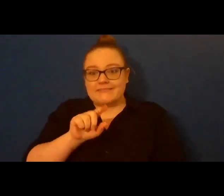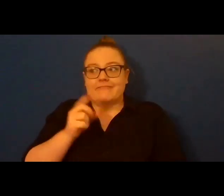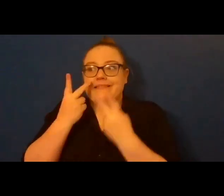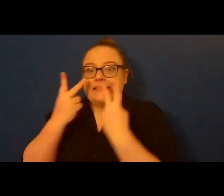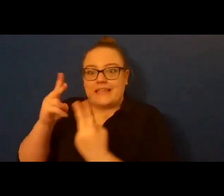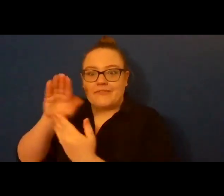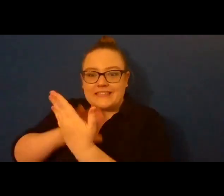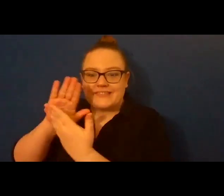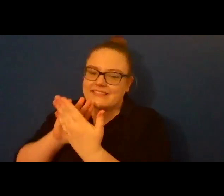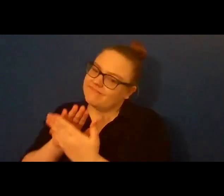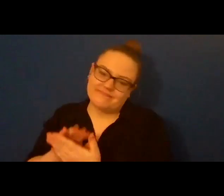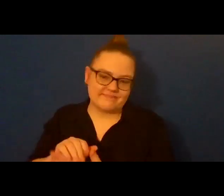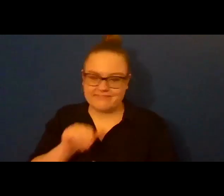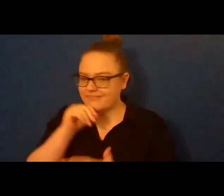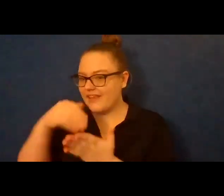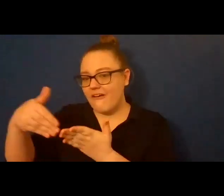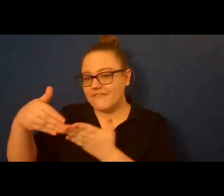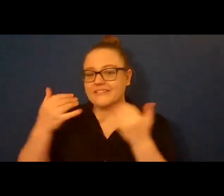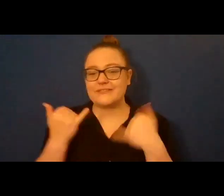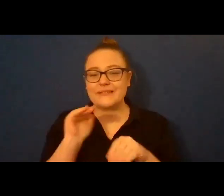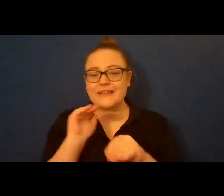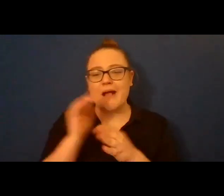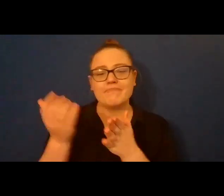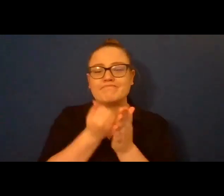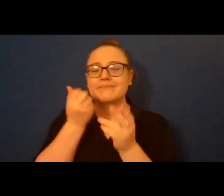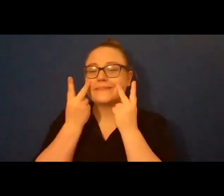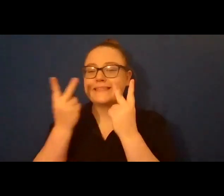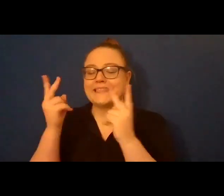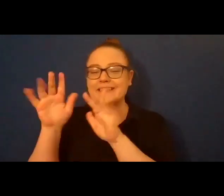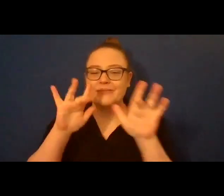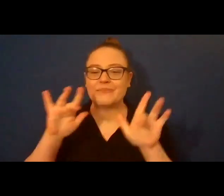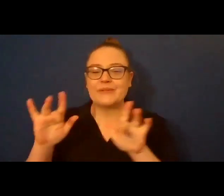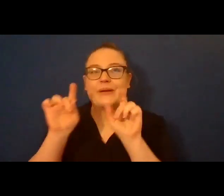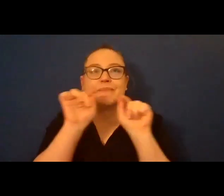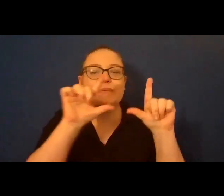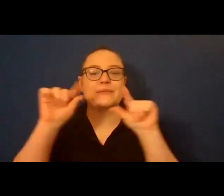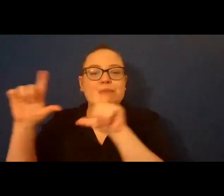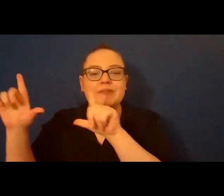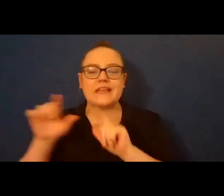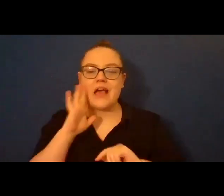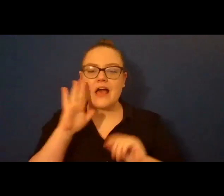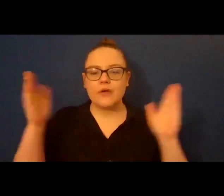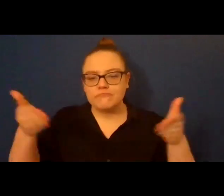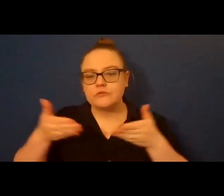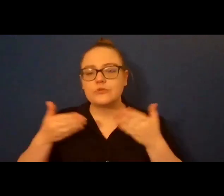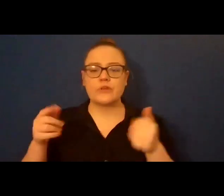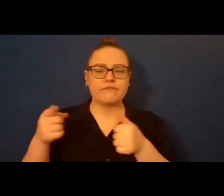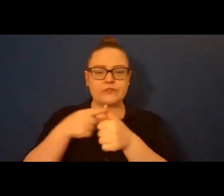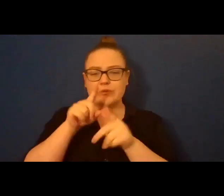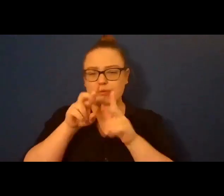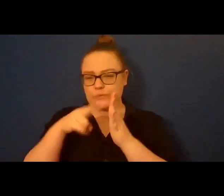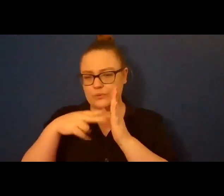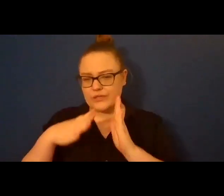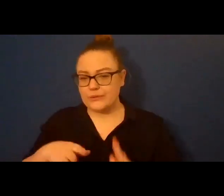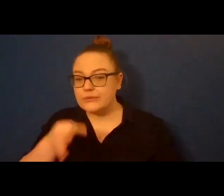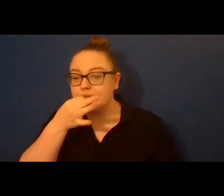get to see them on my computer screen. So I'm going to introduce our first reader, Chris Gonzalez, in a minute, and then